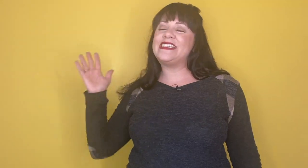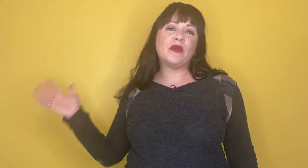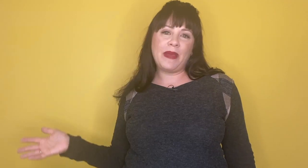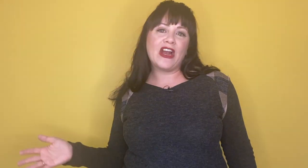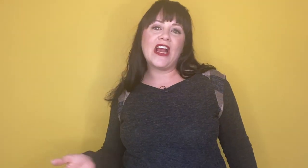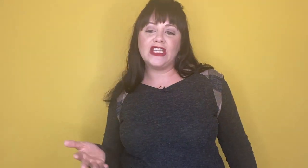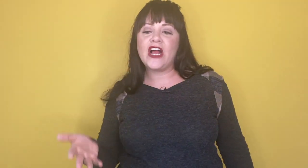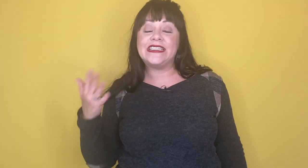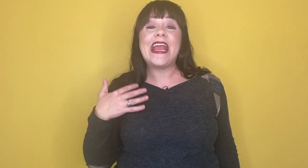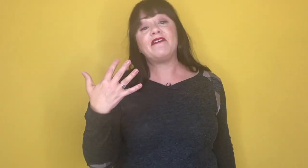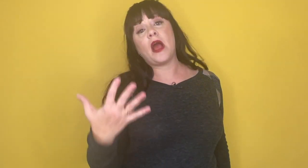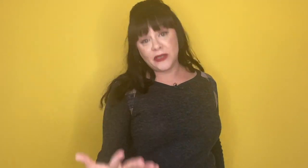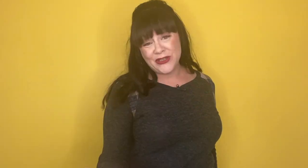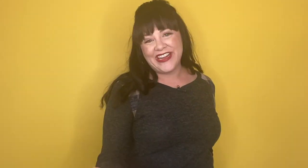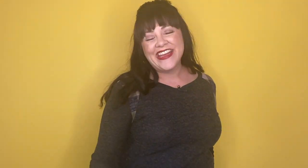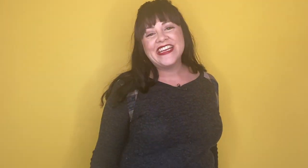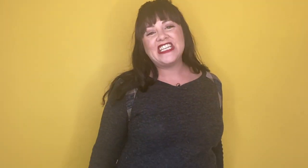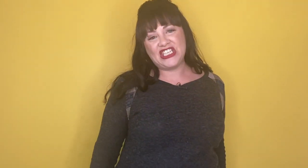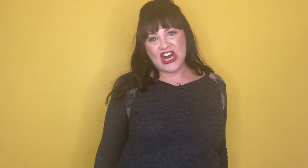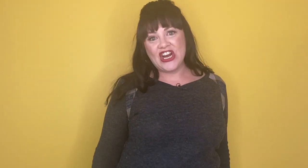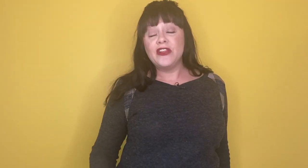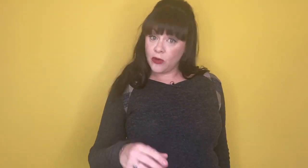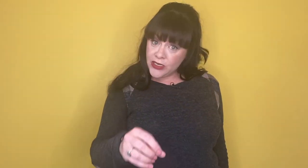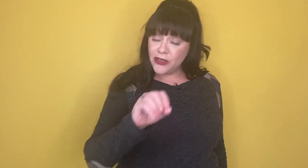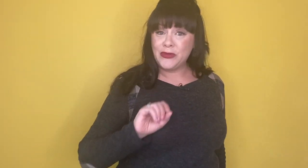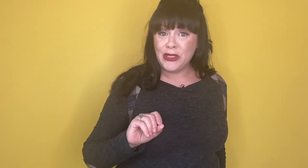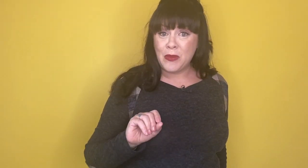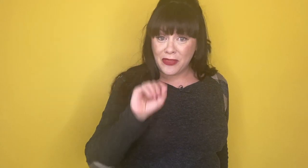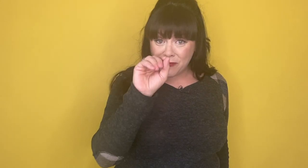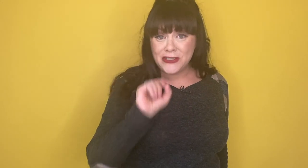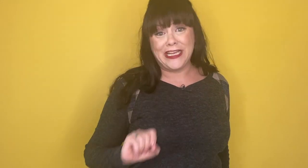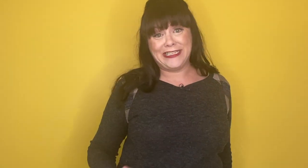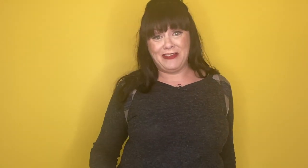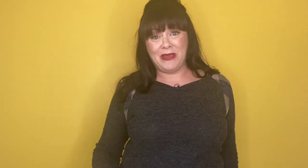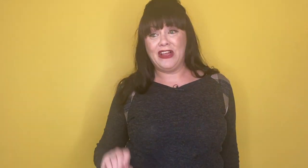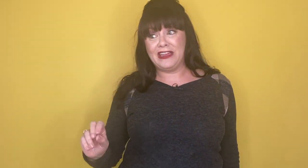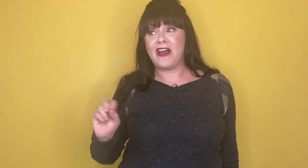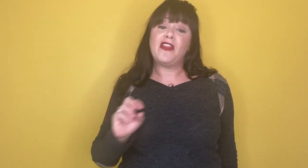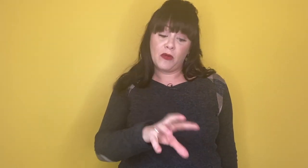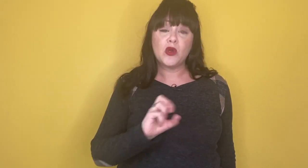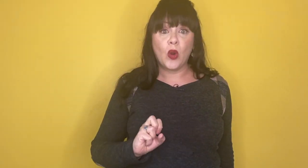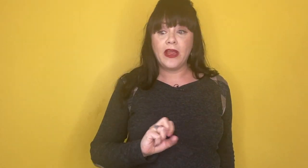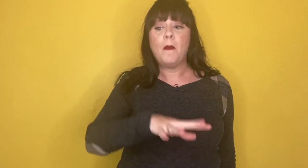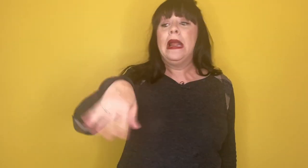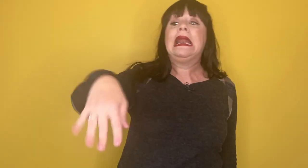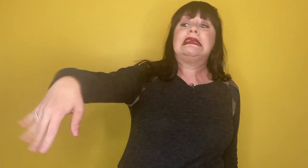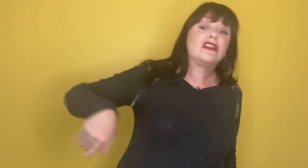doesn't really matter as long as they have the opportunity to share their research with you about the first Thanksgiving meal. And the fact that there was corn there. But none of this other